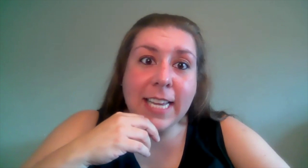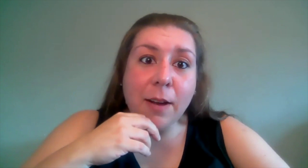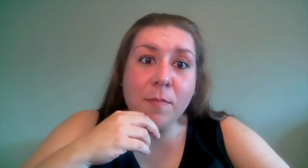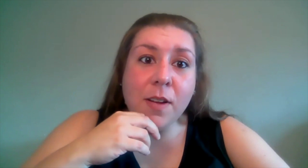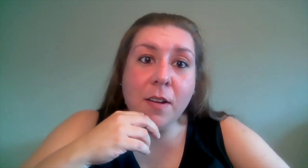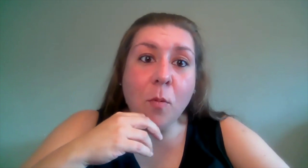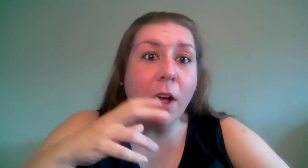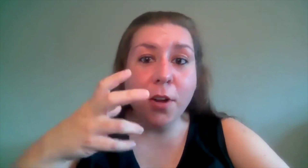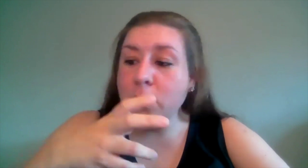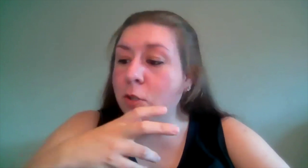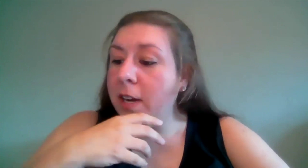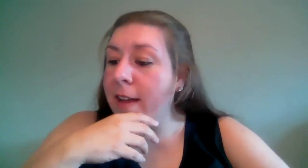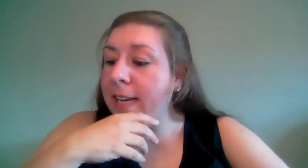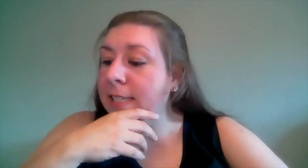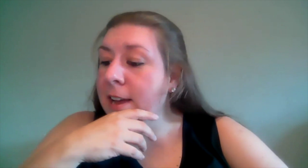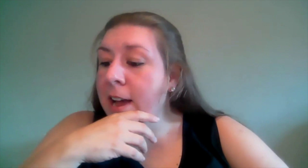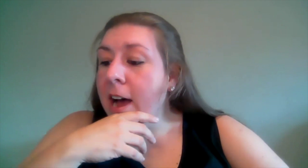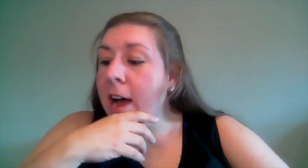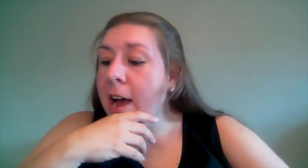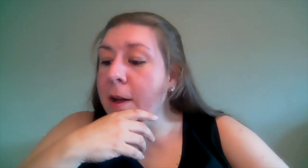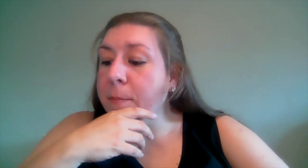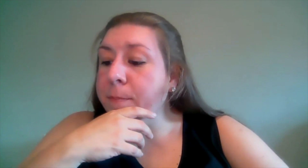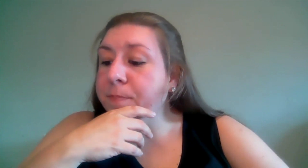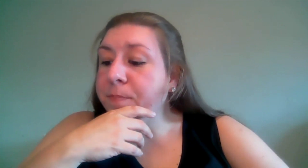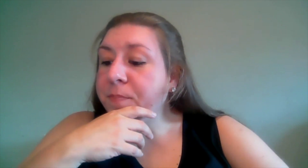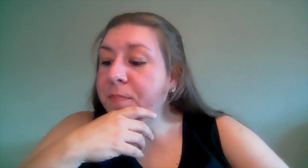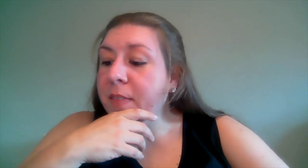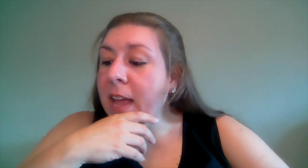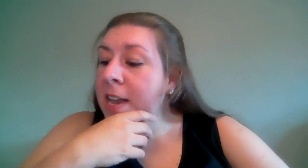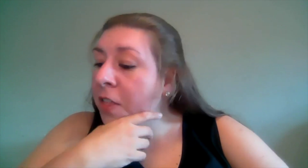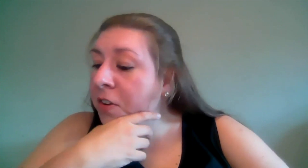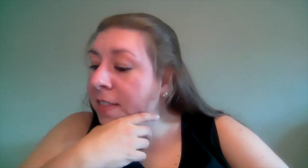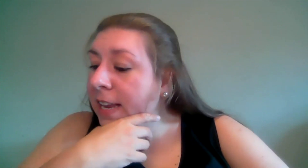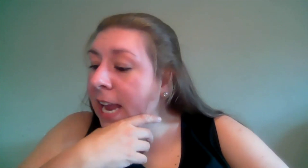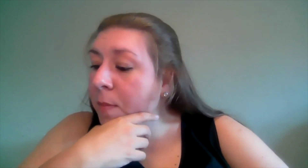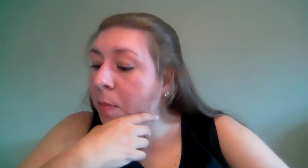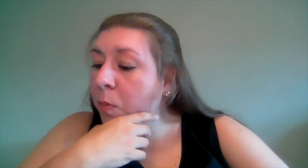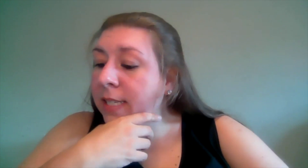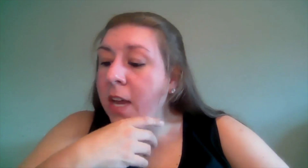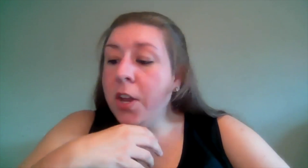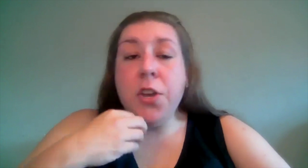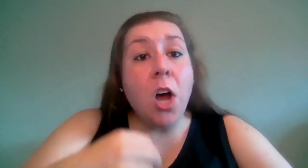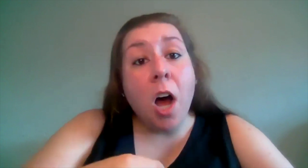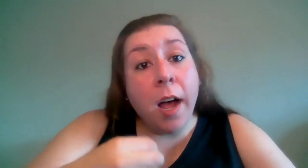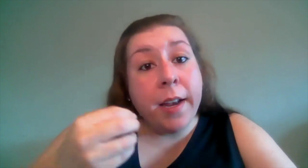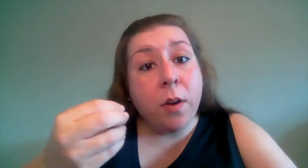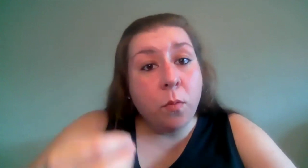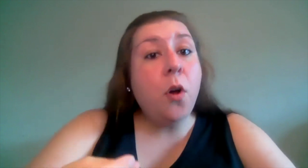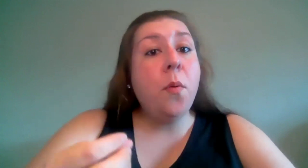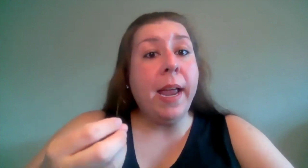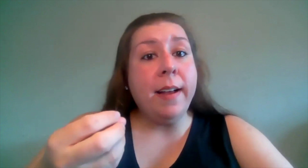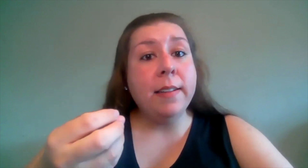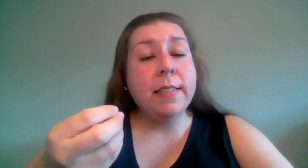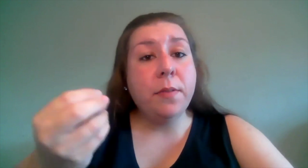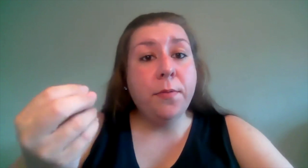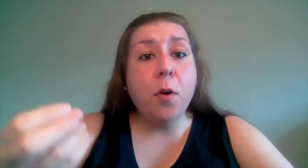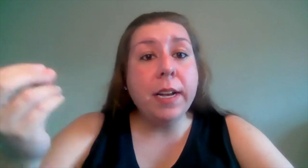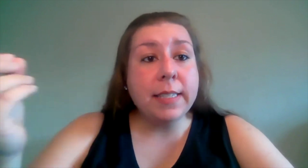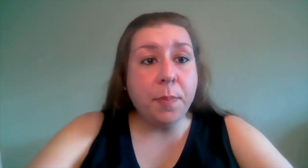same well-known storylines um another thing that came up was non-romance focused